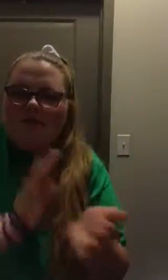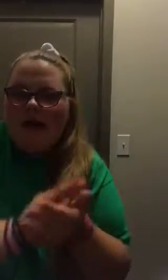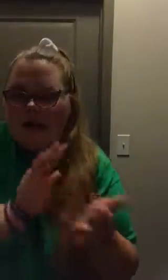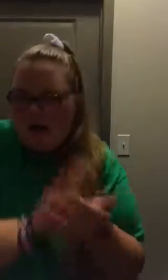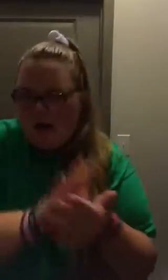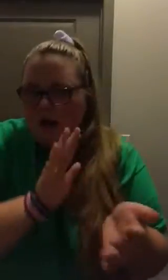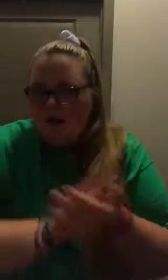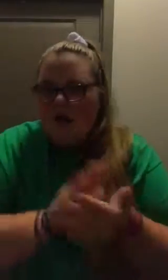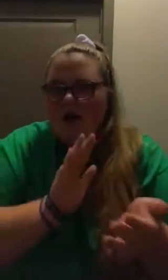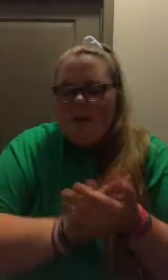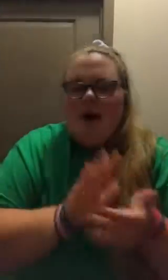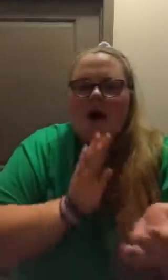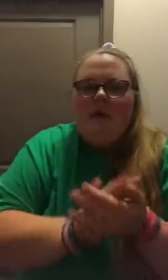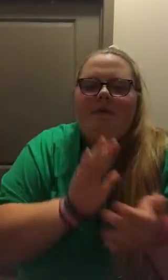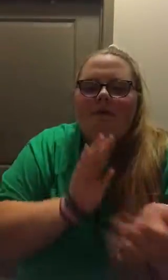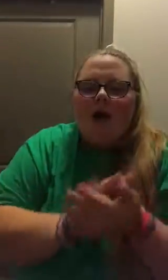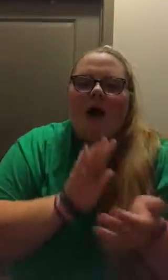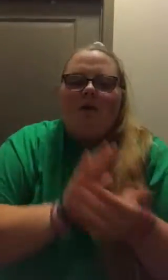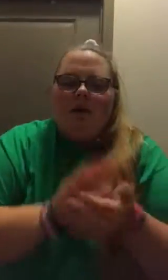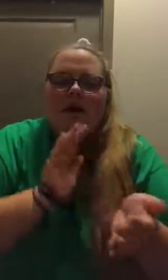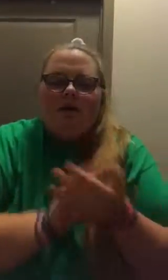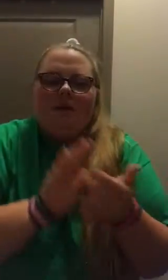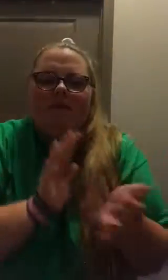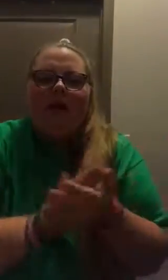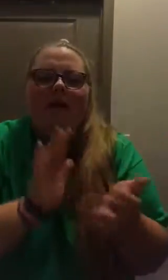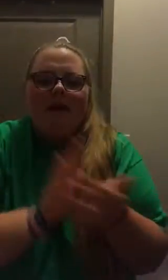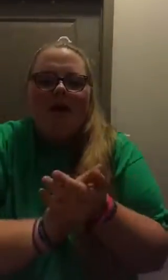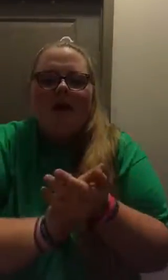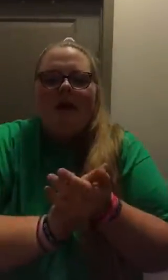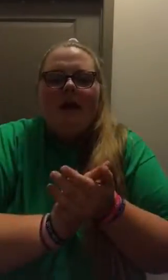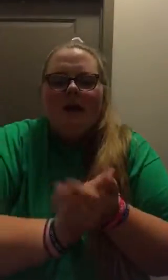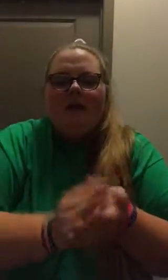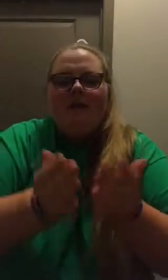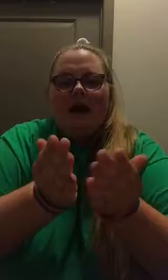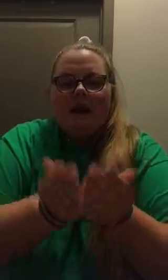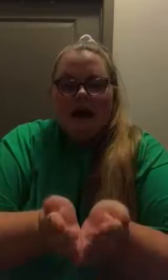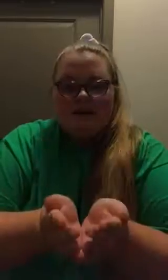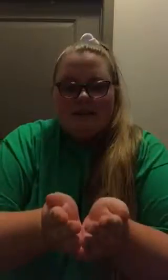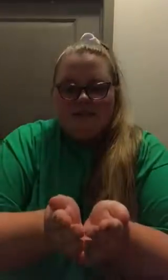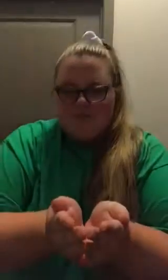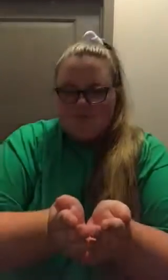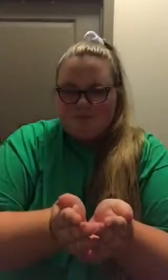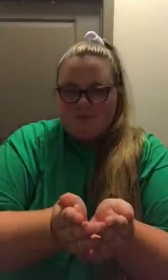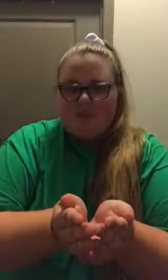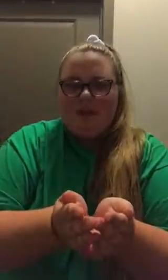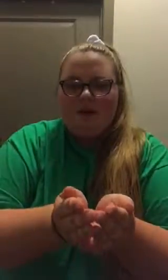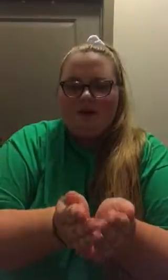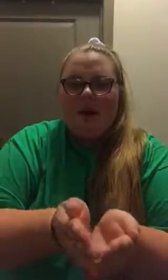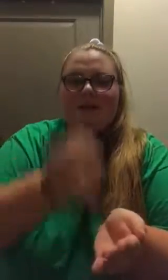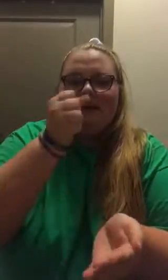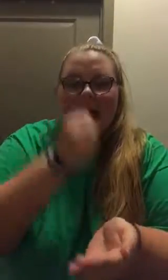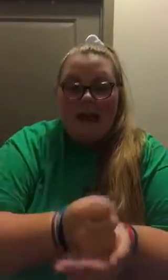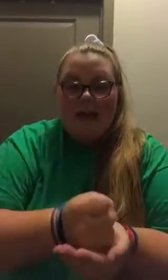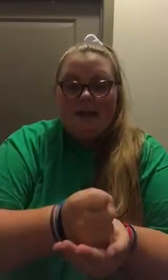the valley all rare bog ratlin bog way down in the valley all and in that nest there was an egg